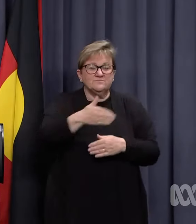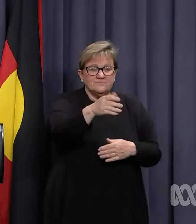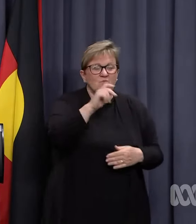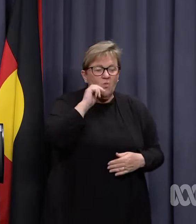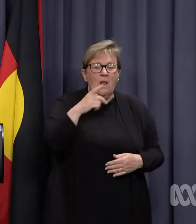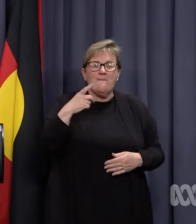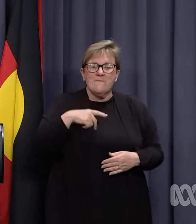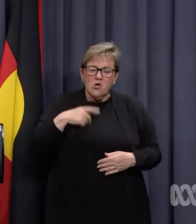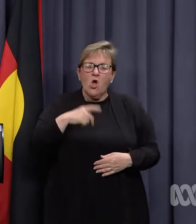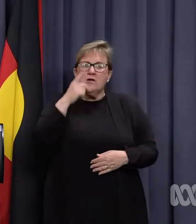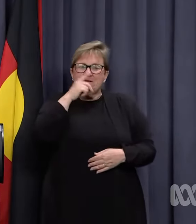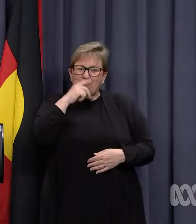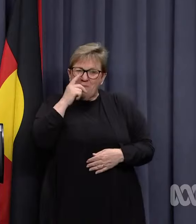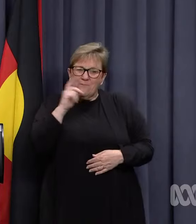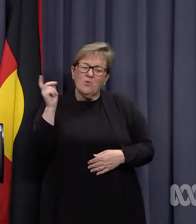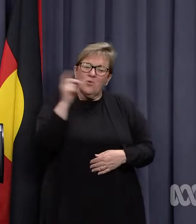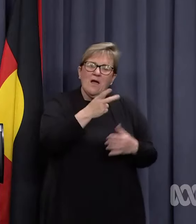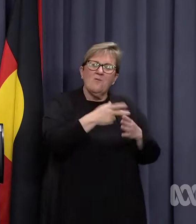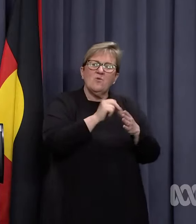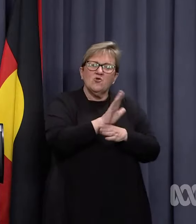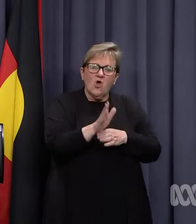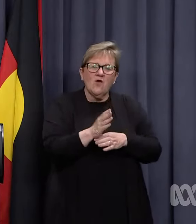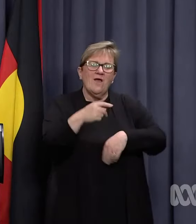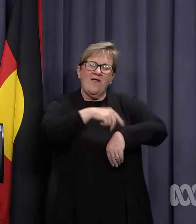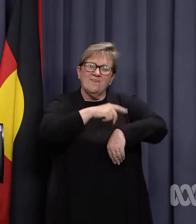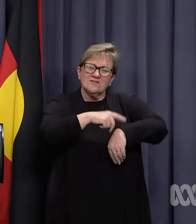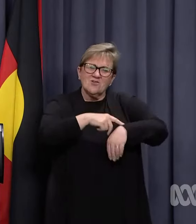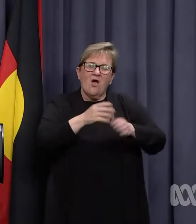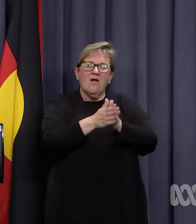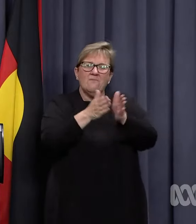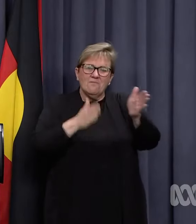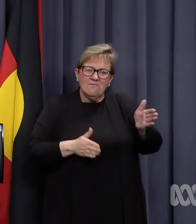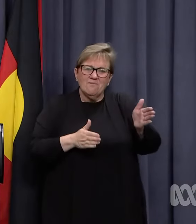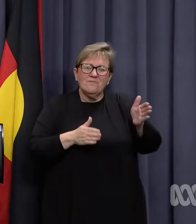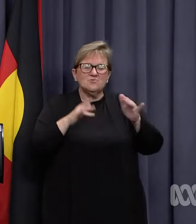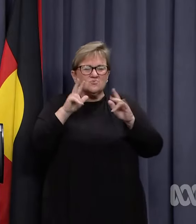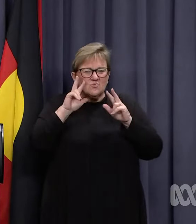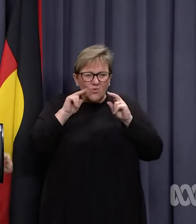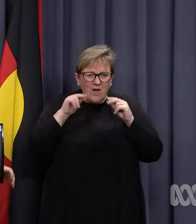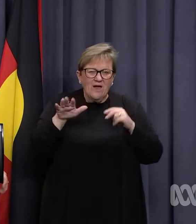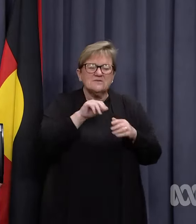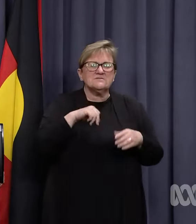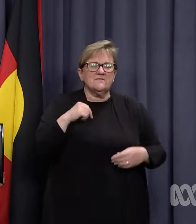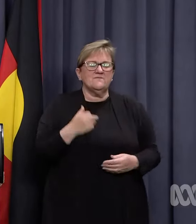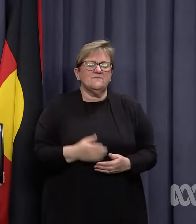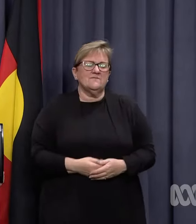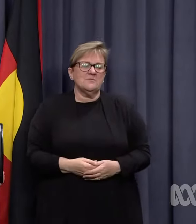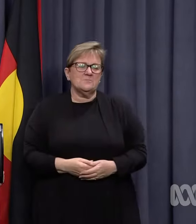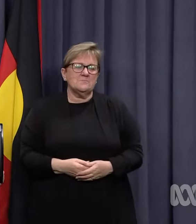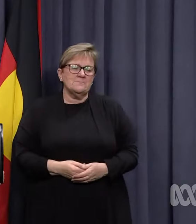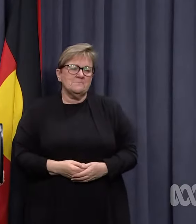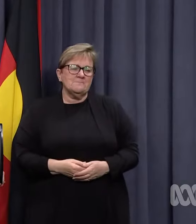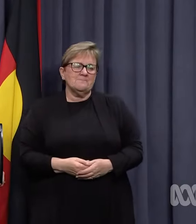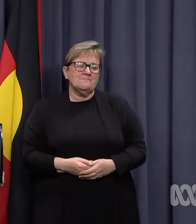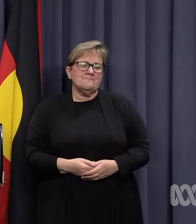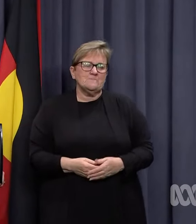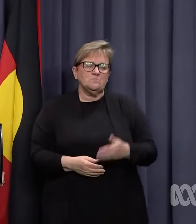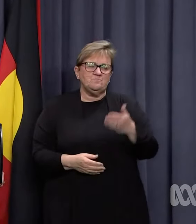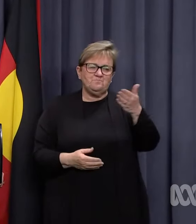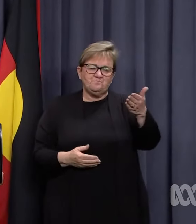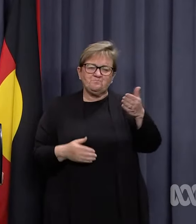while people are coming in with COVID and those extra precautions are being taken to protect the staff. You mentioned settings are being